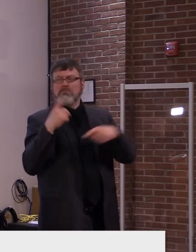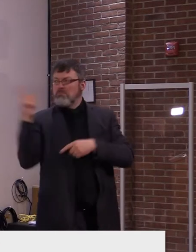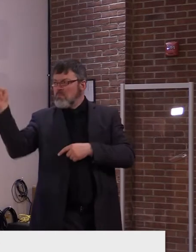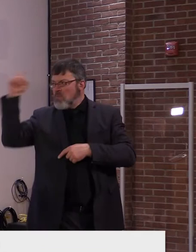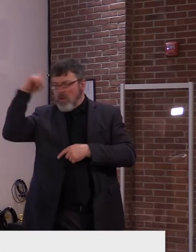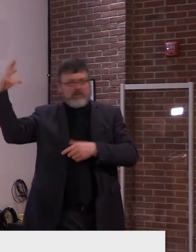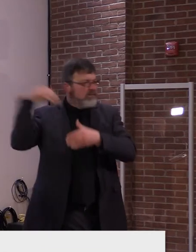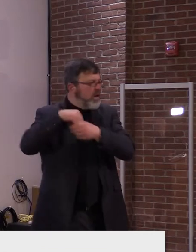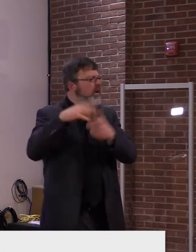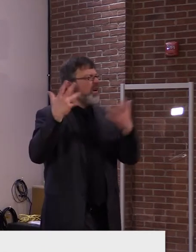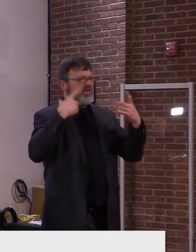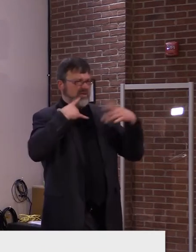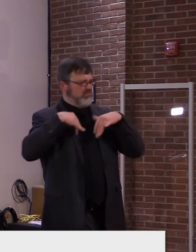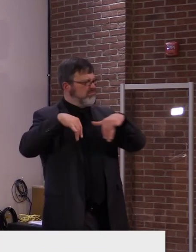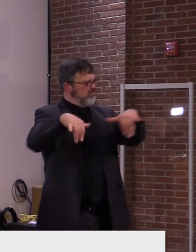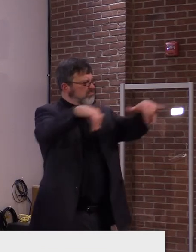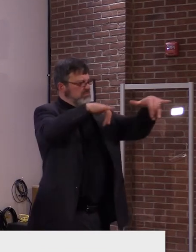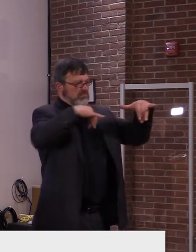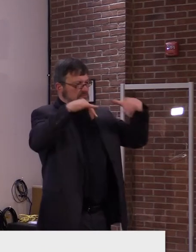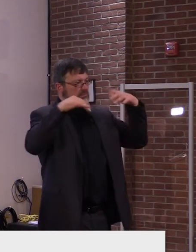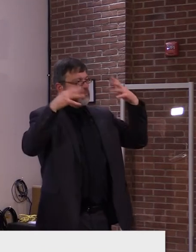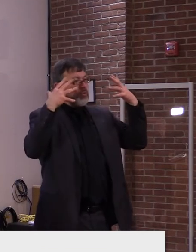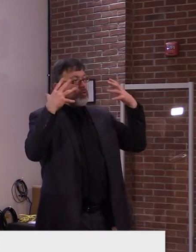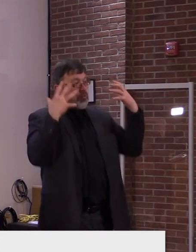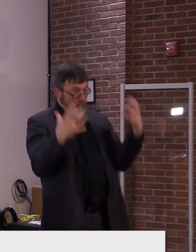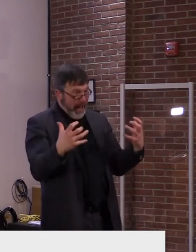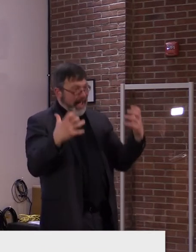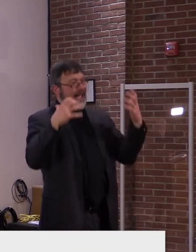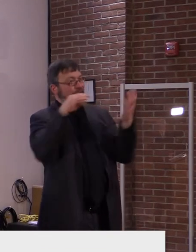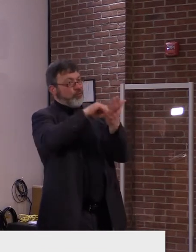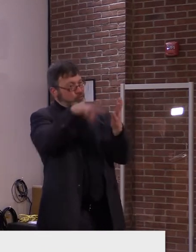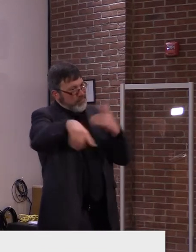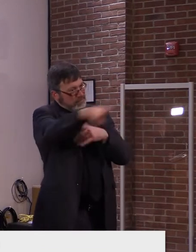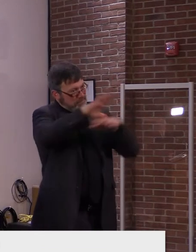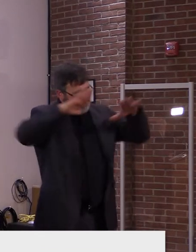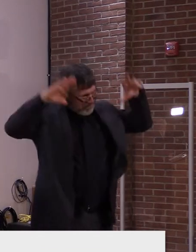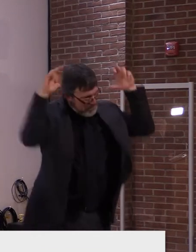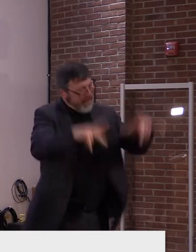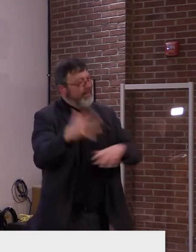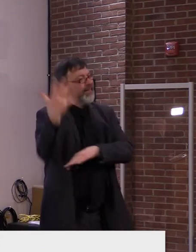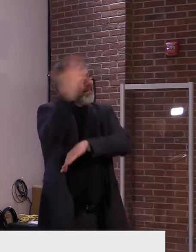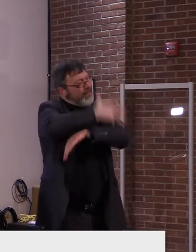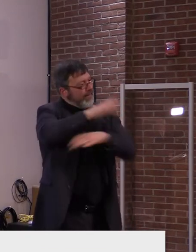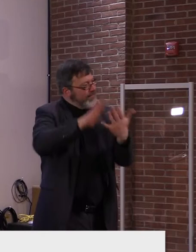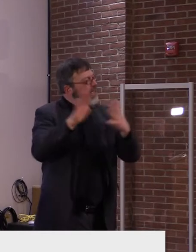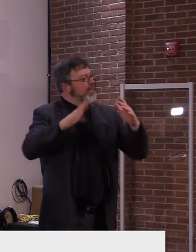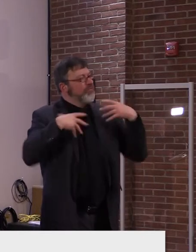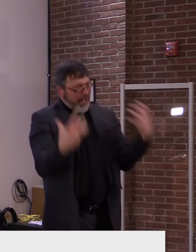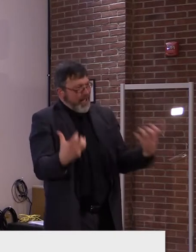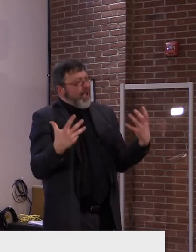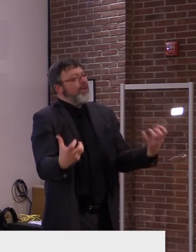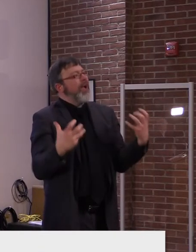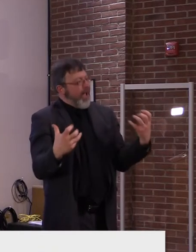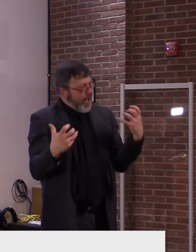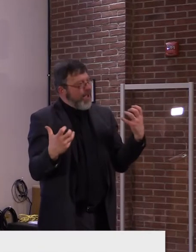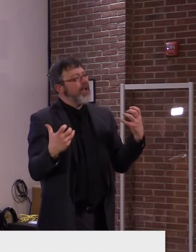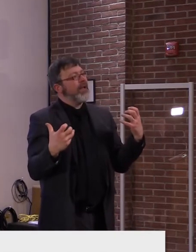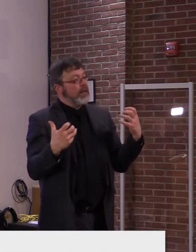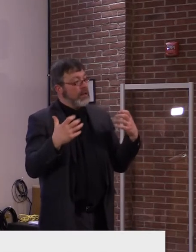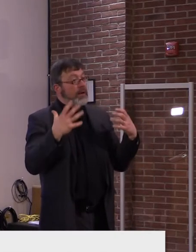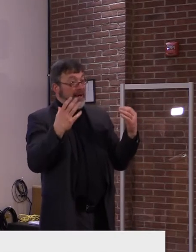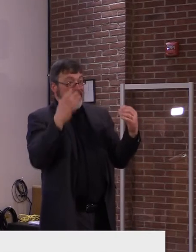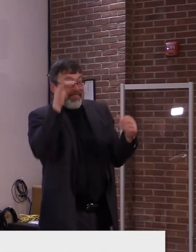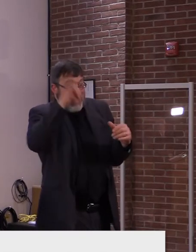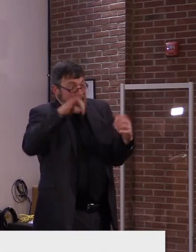kids want to get back to school. Parents want kids to get back to school on a five day a week full-time basis and teachers. I mean,